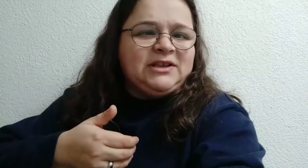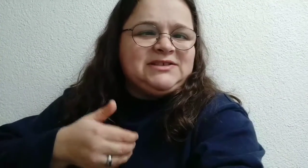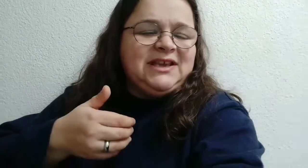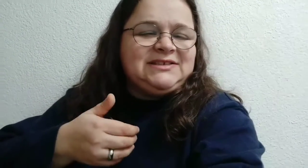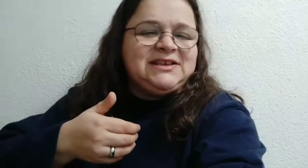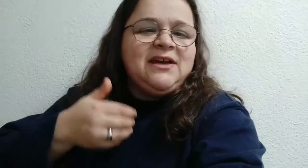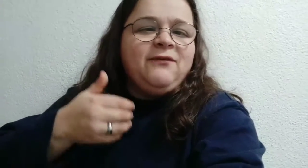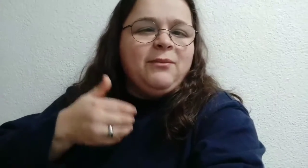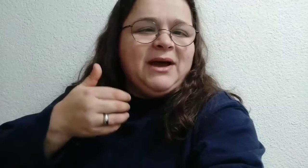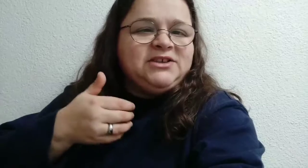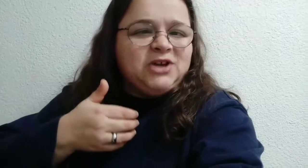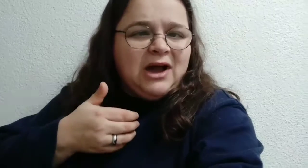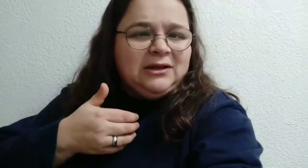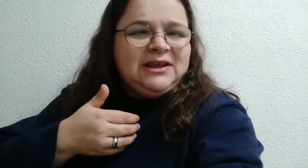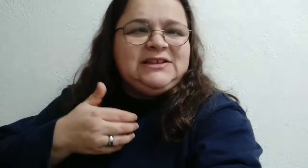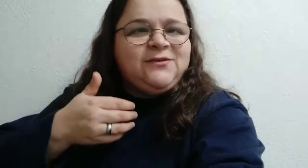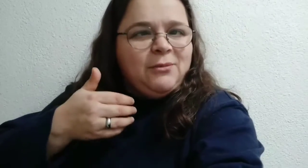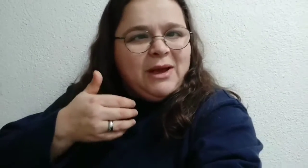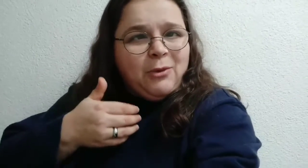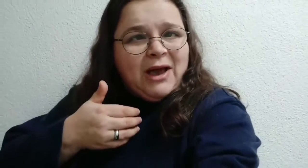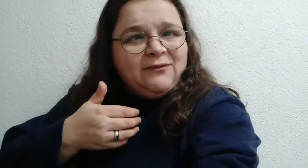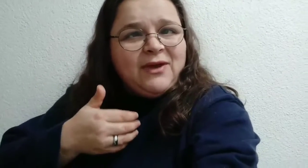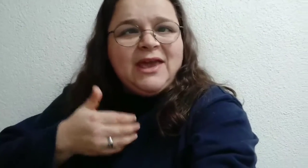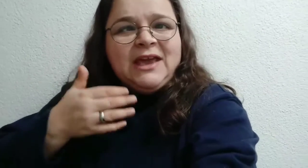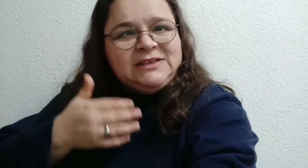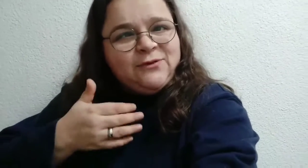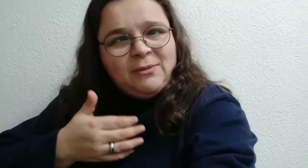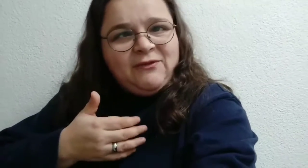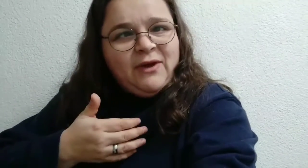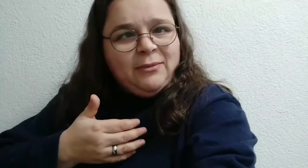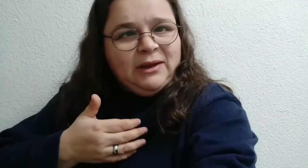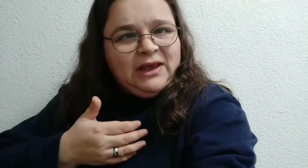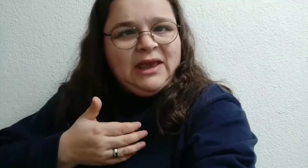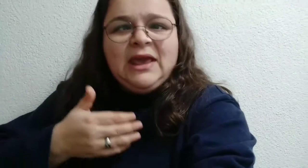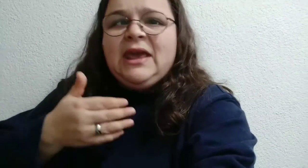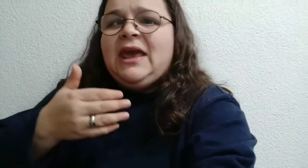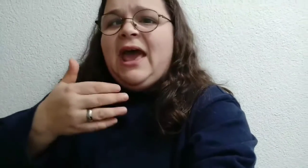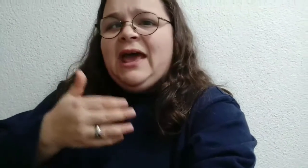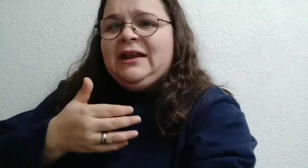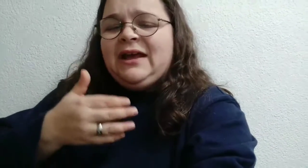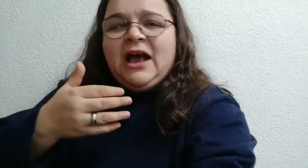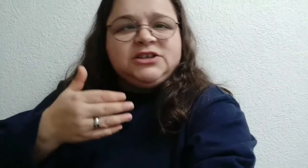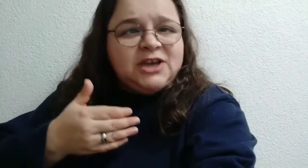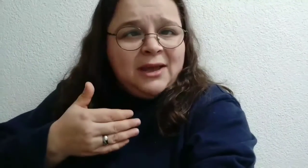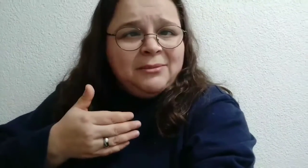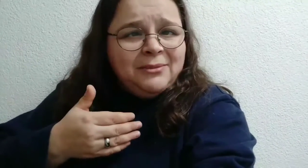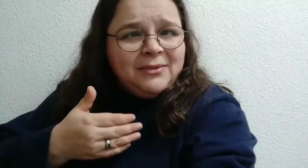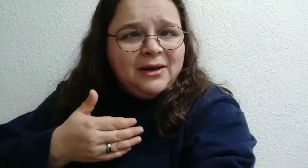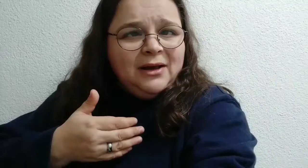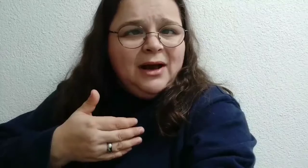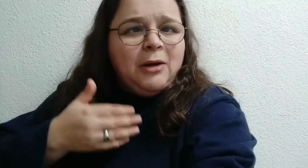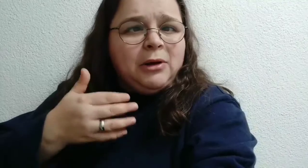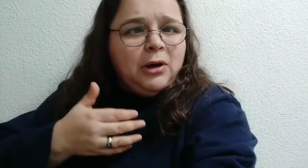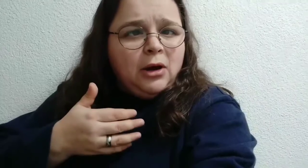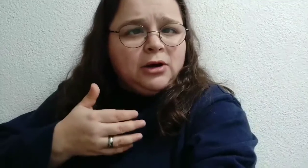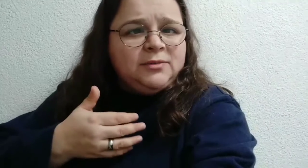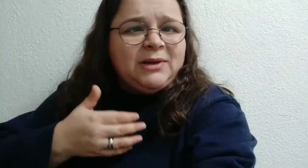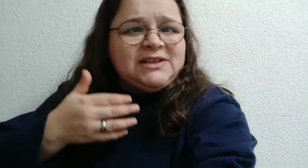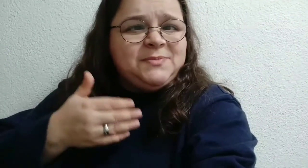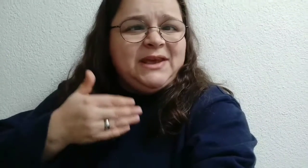pockets, it's for my child, it's for my wife, it's for my family. And Hashem, our Lord, bless